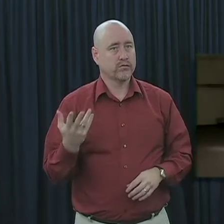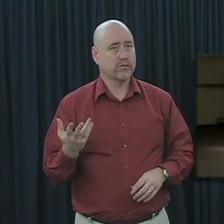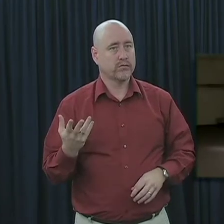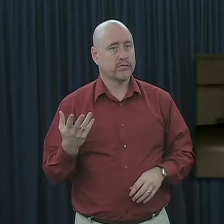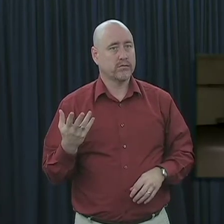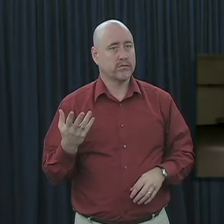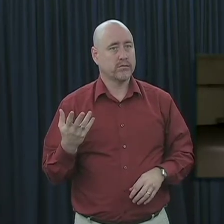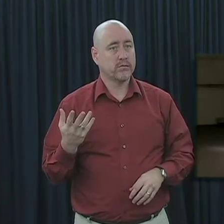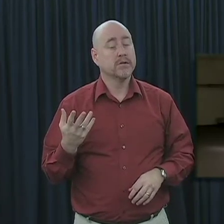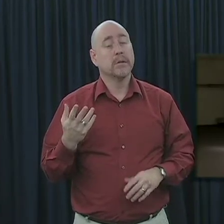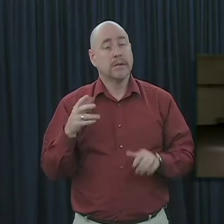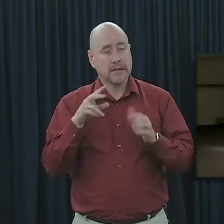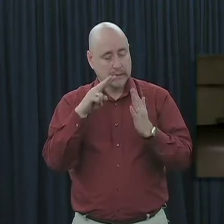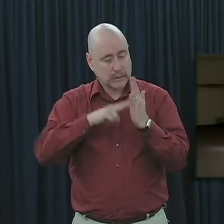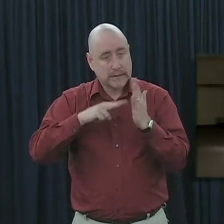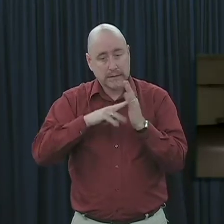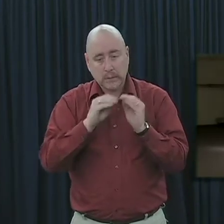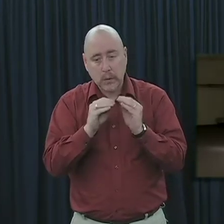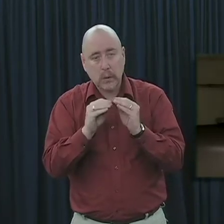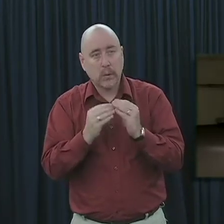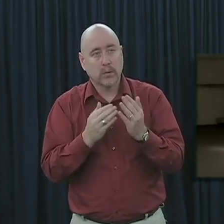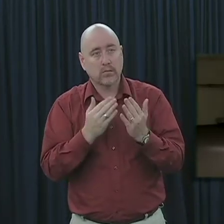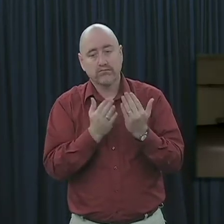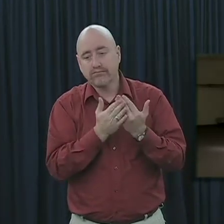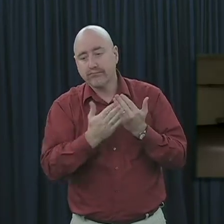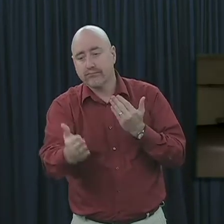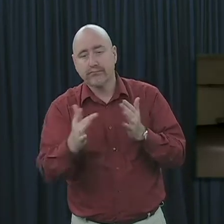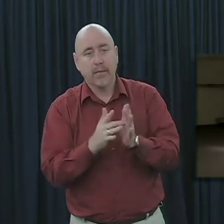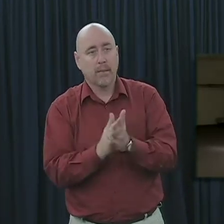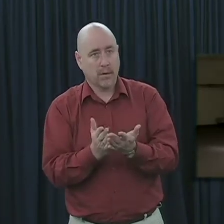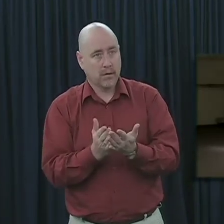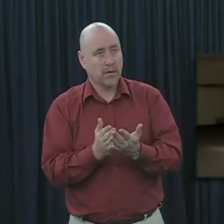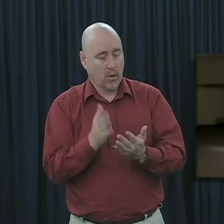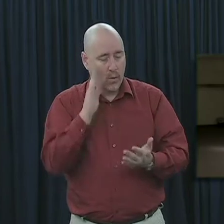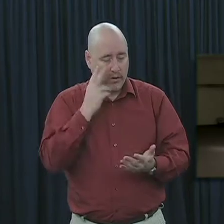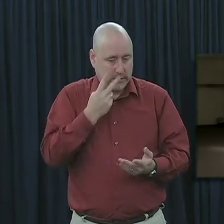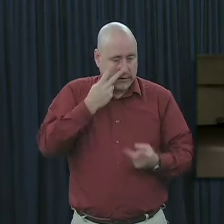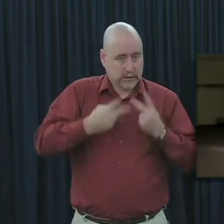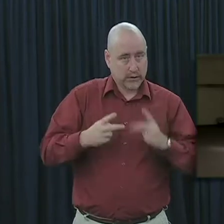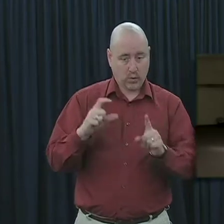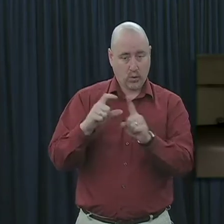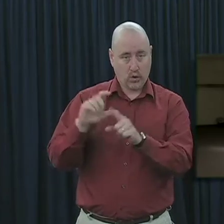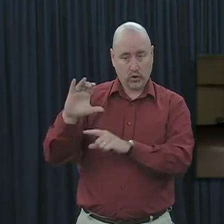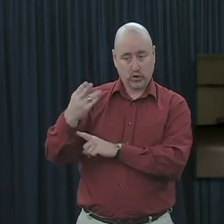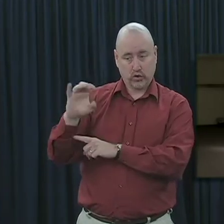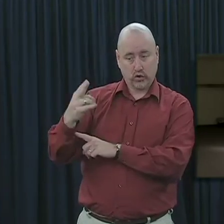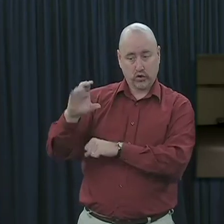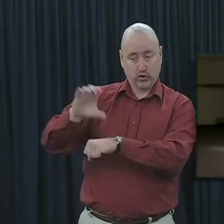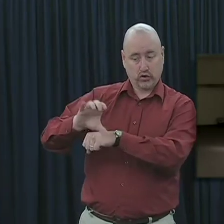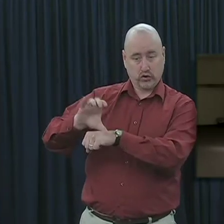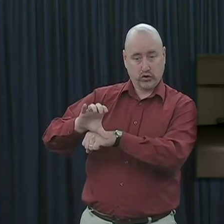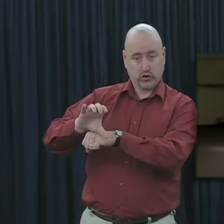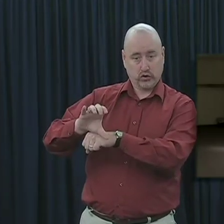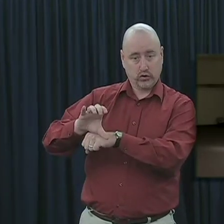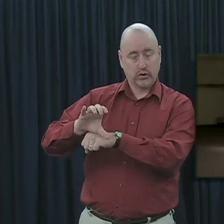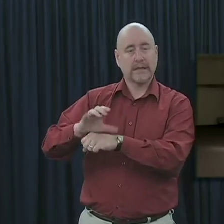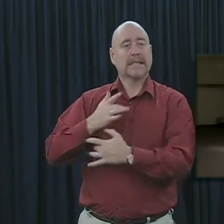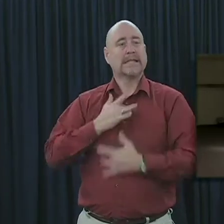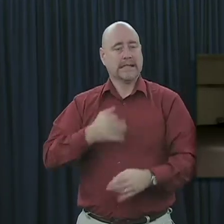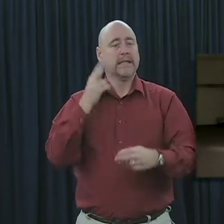As we continue to read throughout the entirety of the Bible, we also will discover that the word church is used to refer to these saved